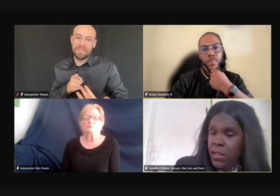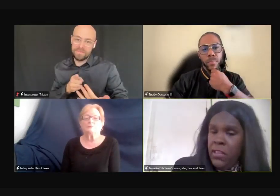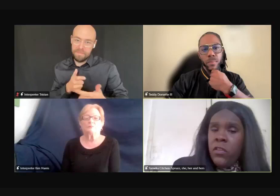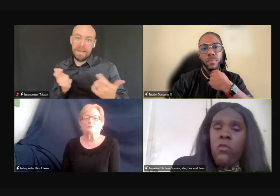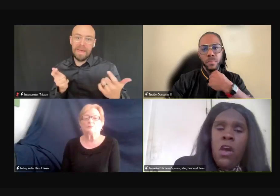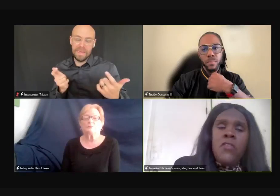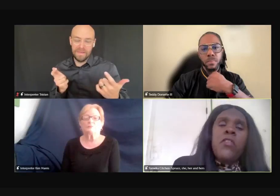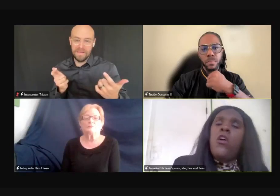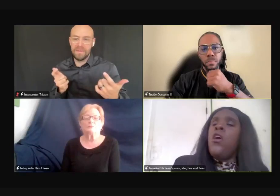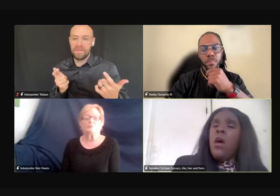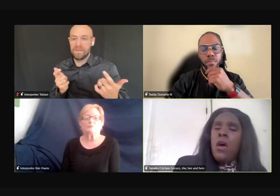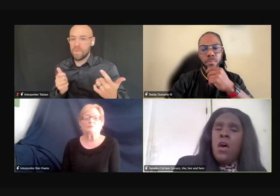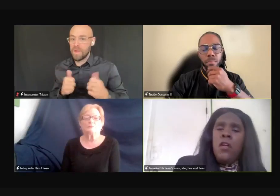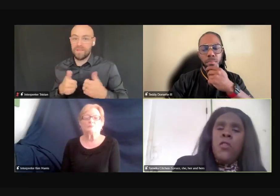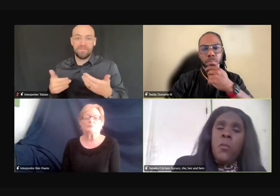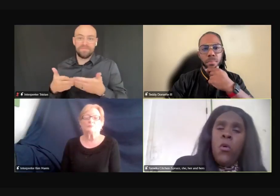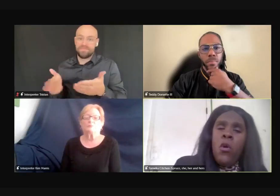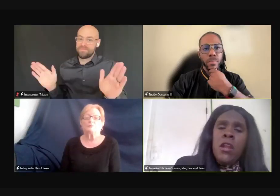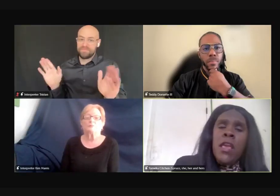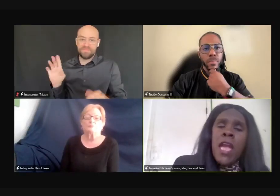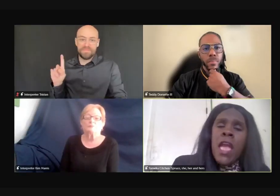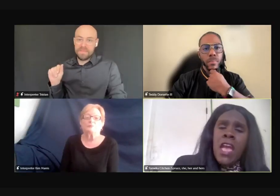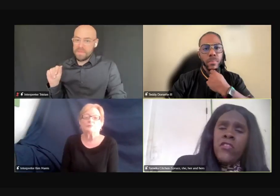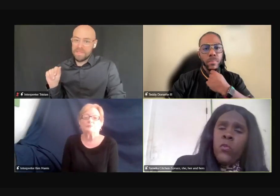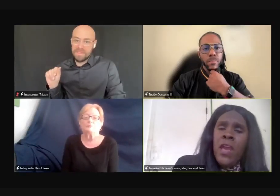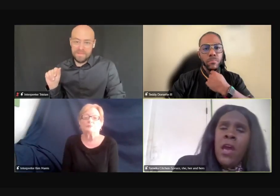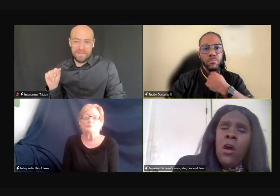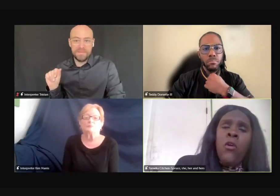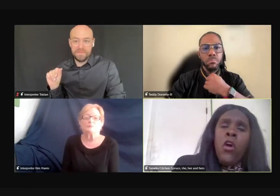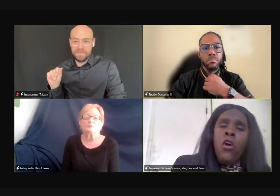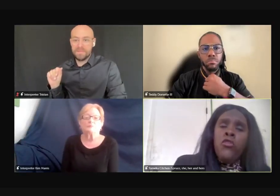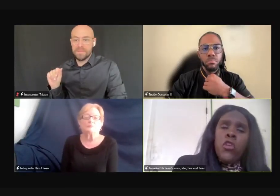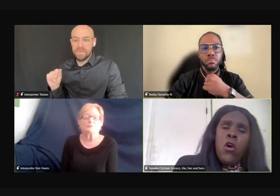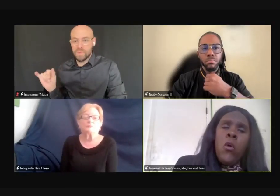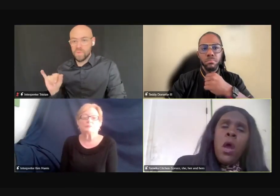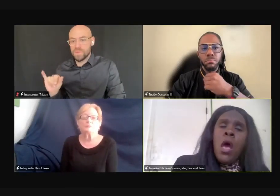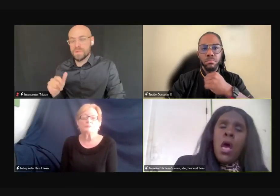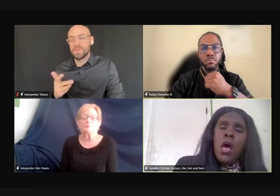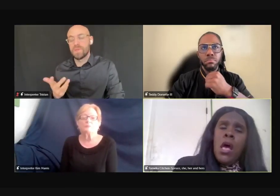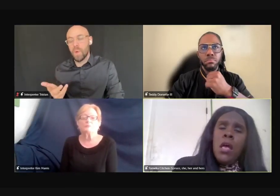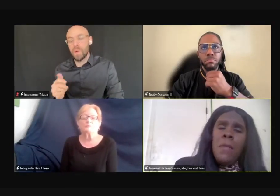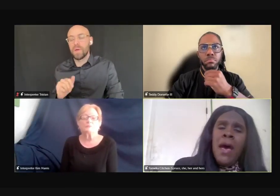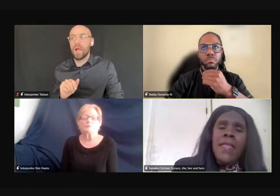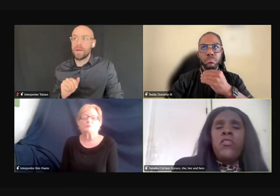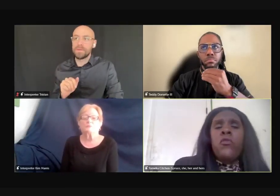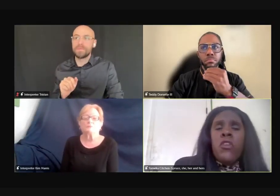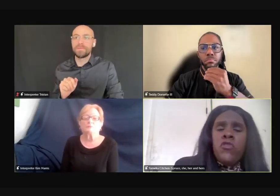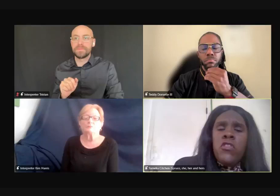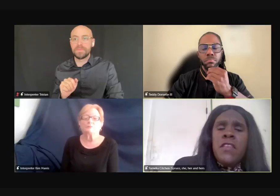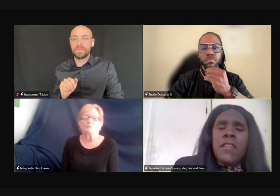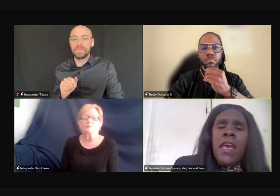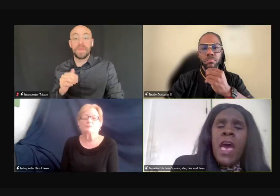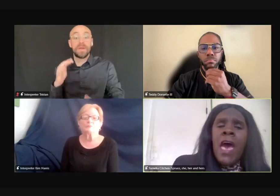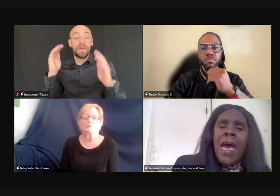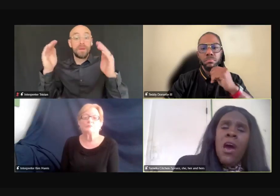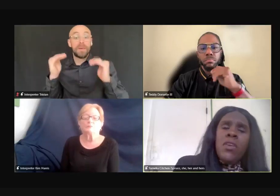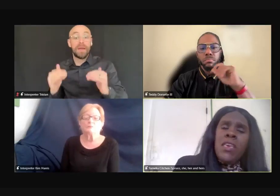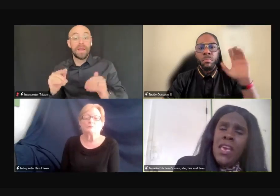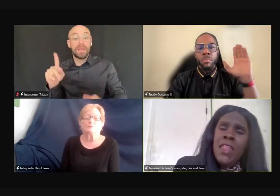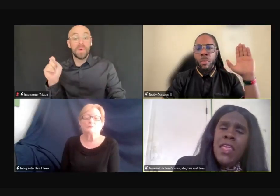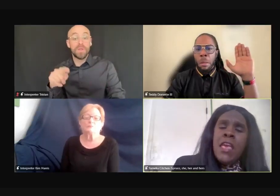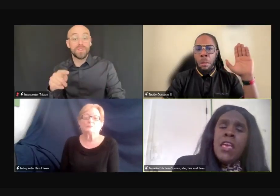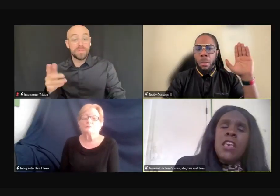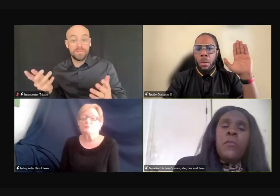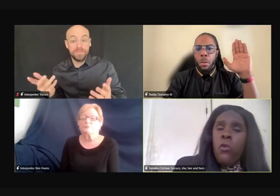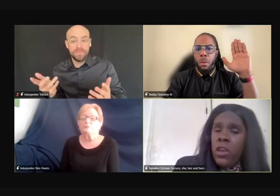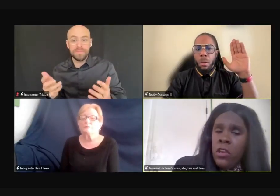know, across, uh, the board as well. So, uh, my next question is how